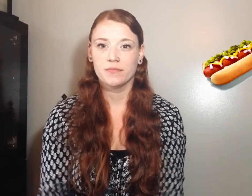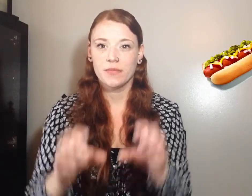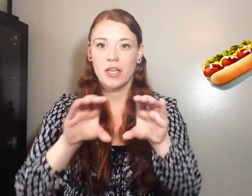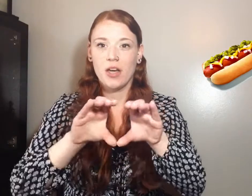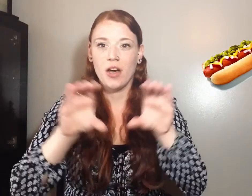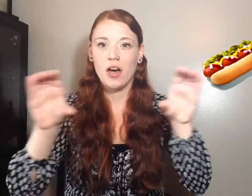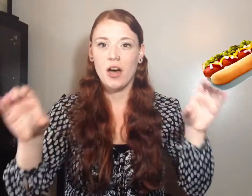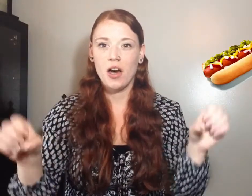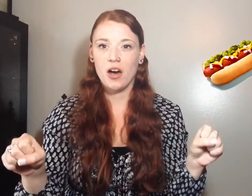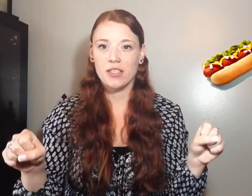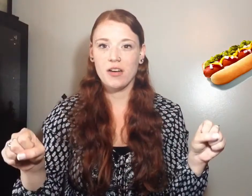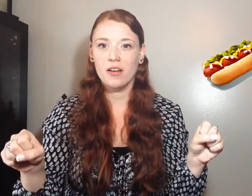Hotdog.